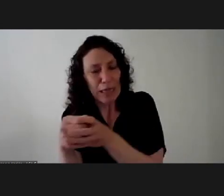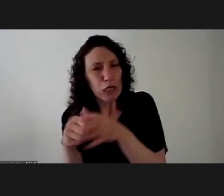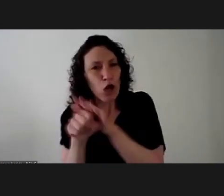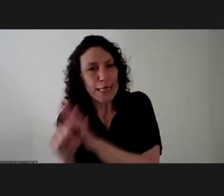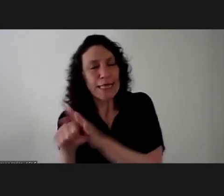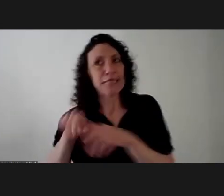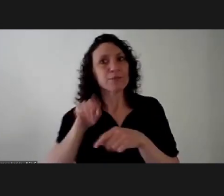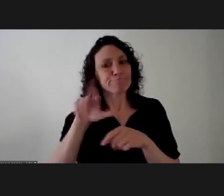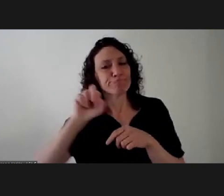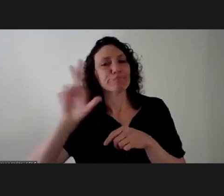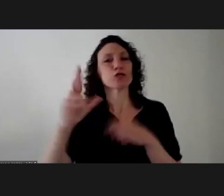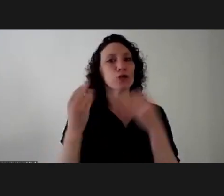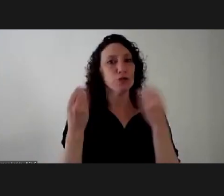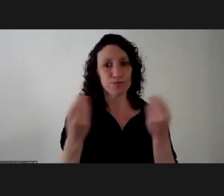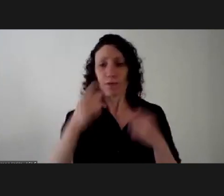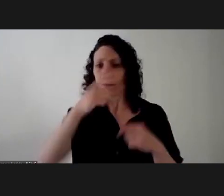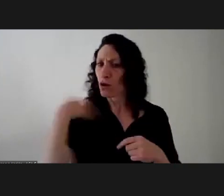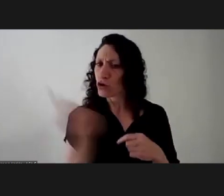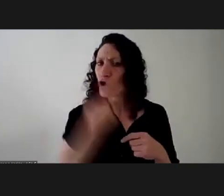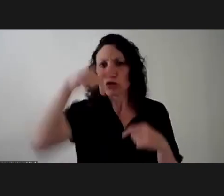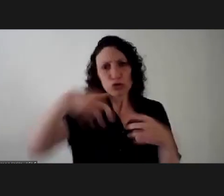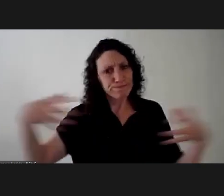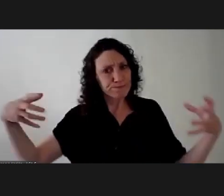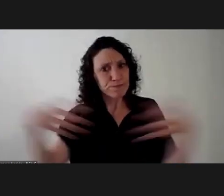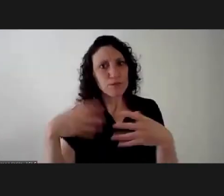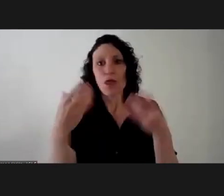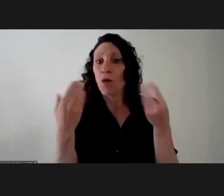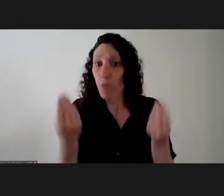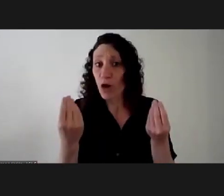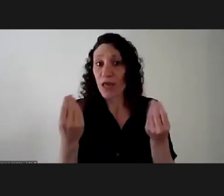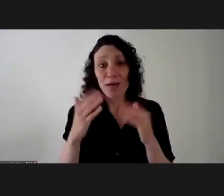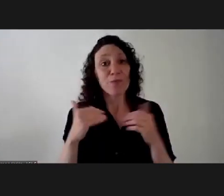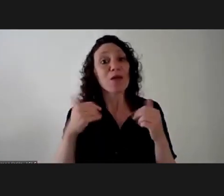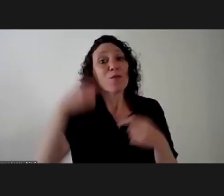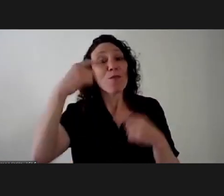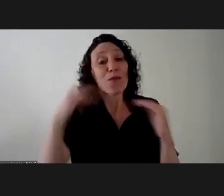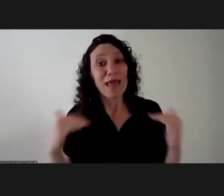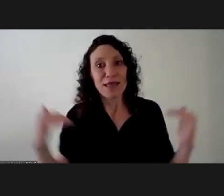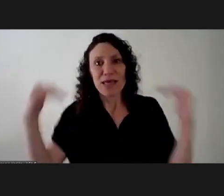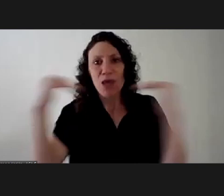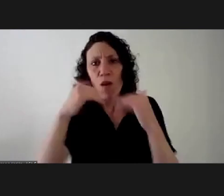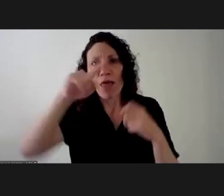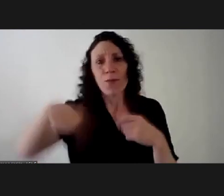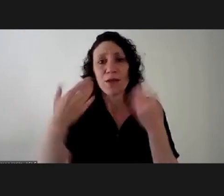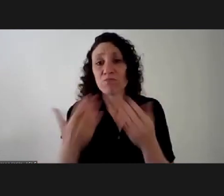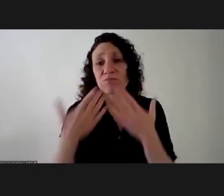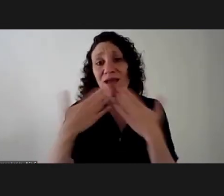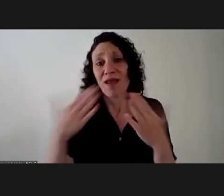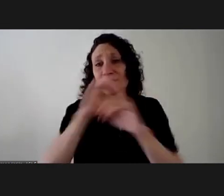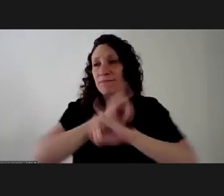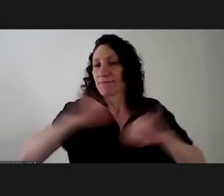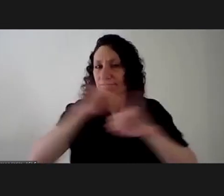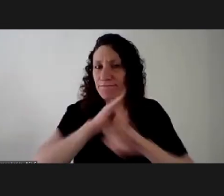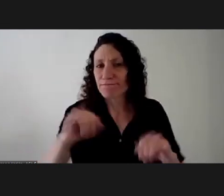sector we are here because we believe that equality is built also through education through information